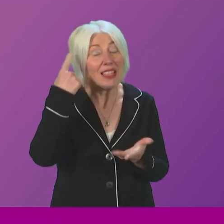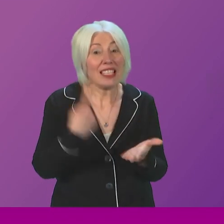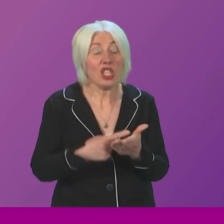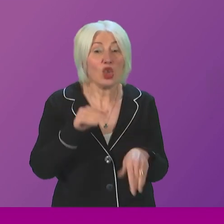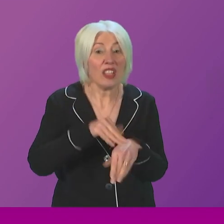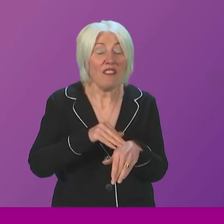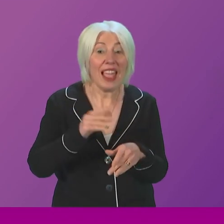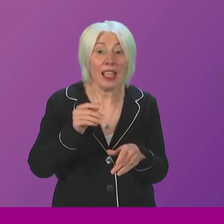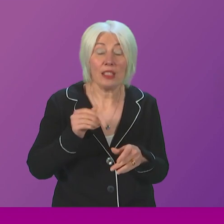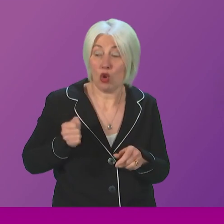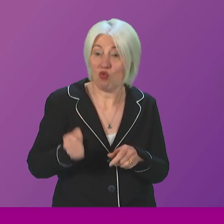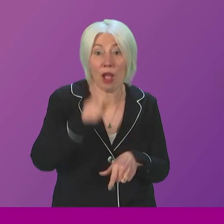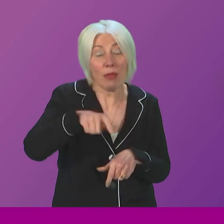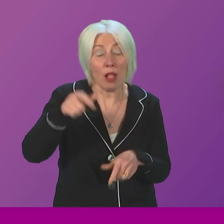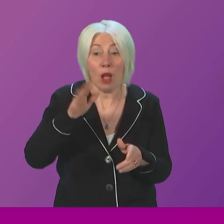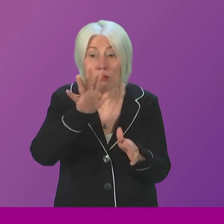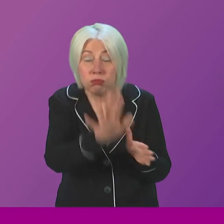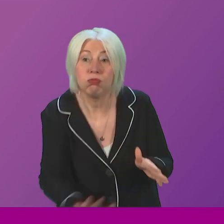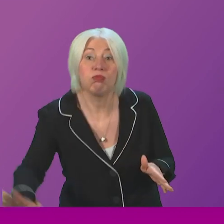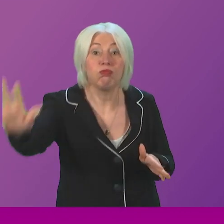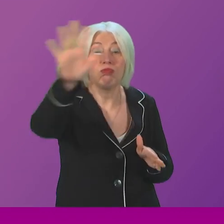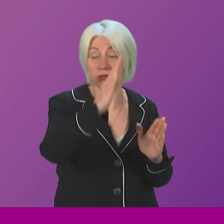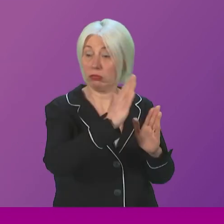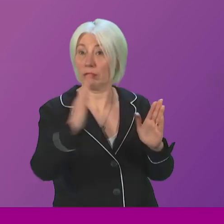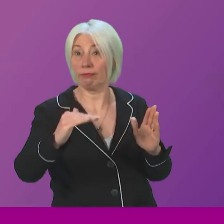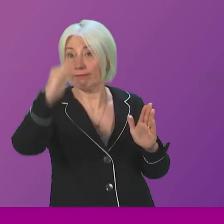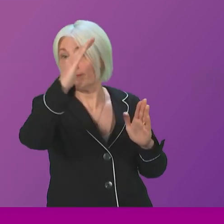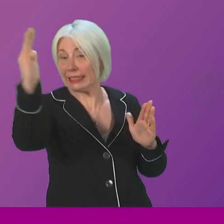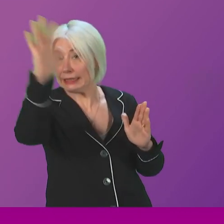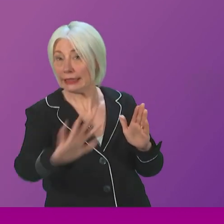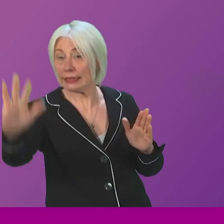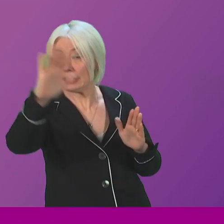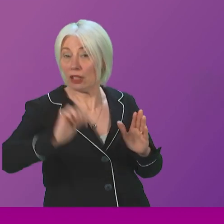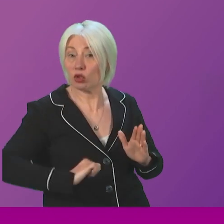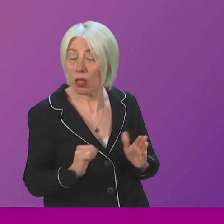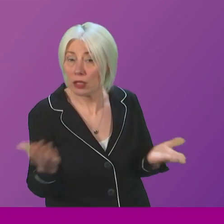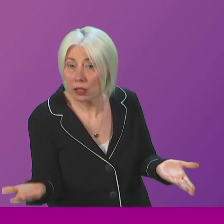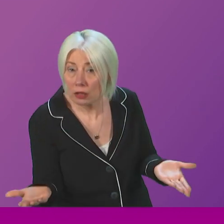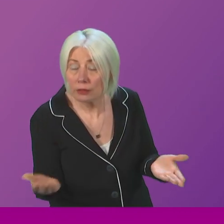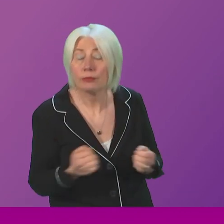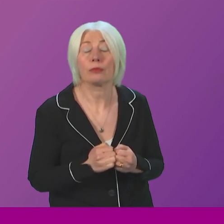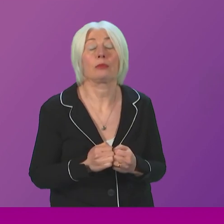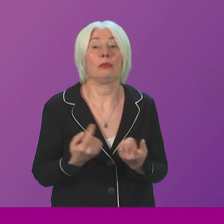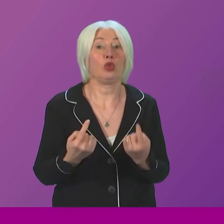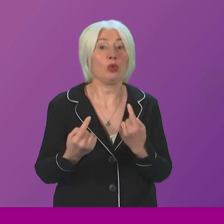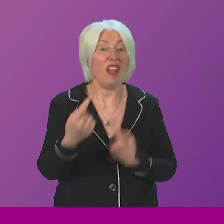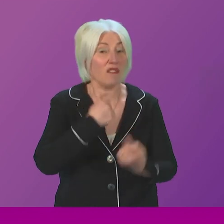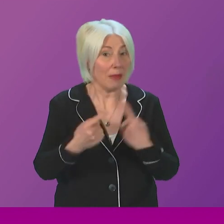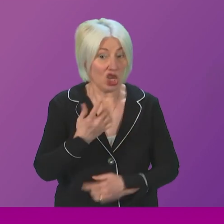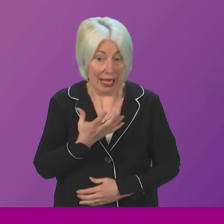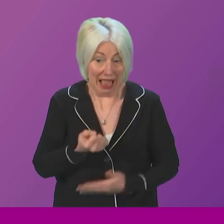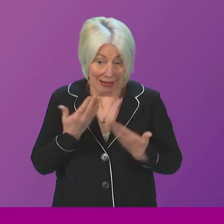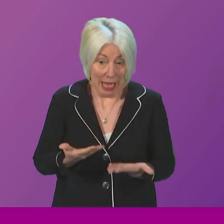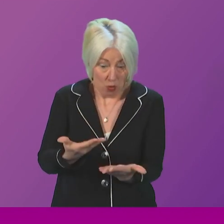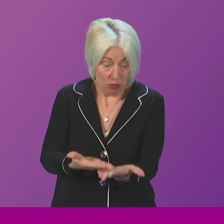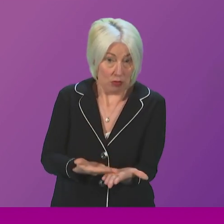right across the network, and particularly across the north-east of Scotland. So with the information that I absolutely have